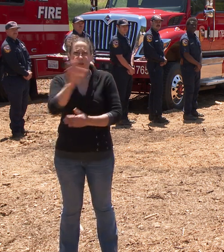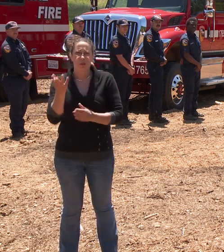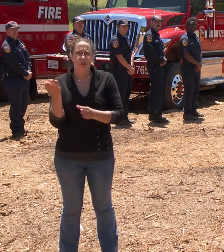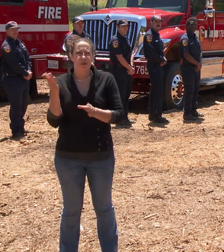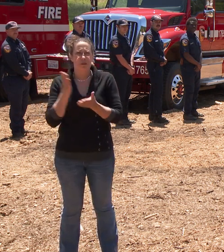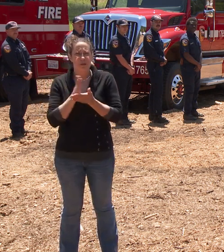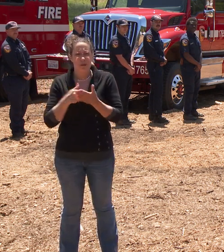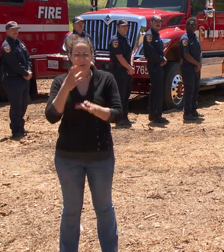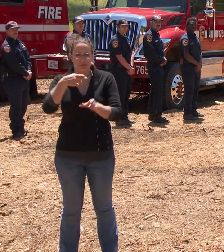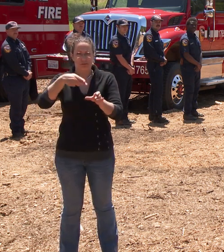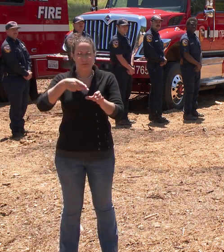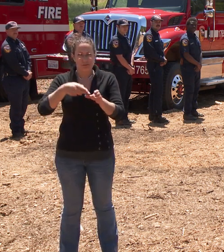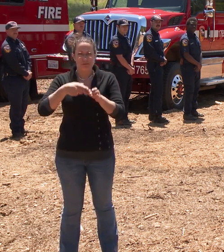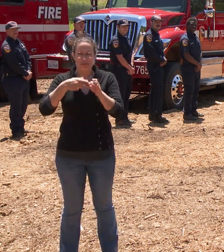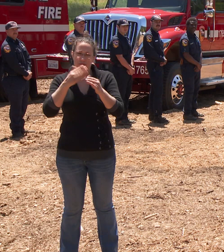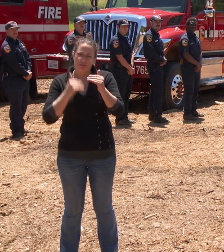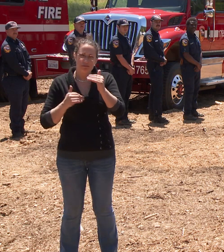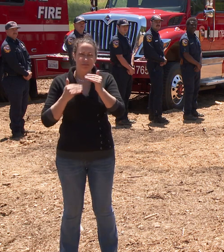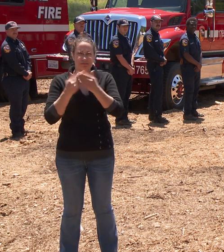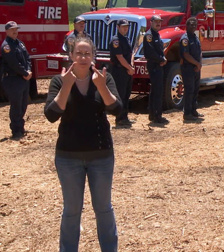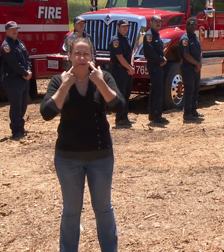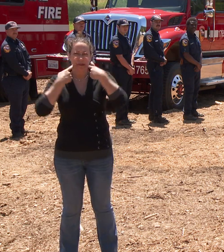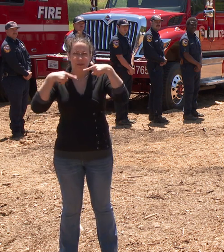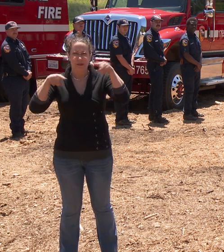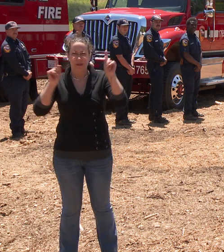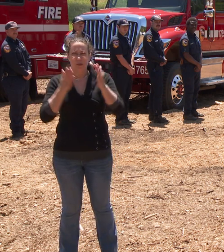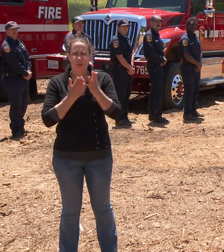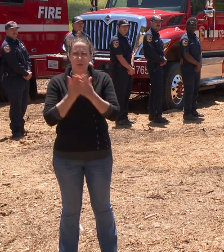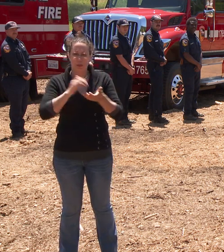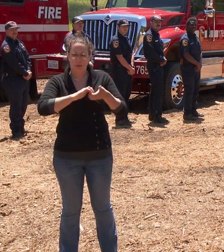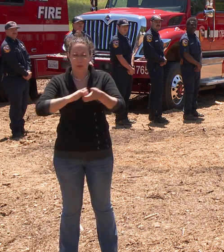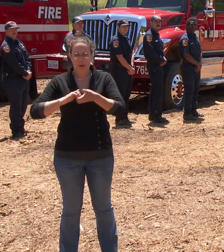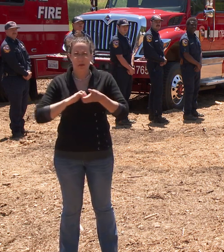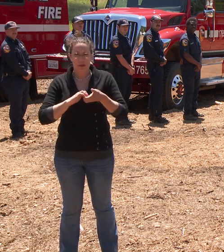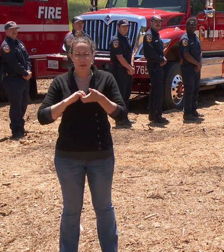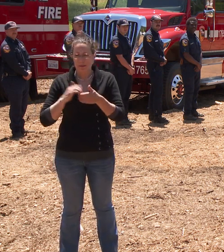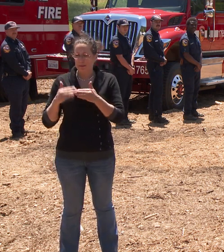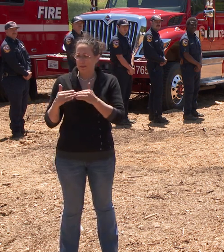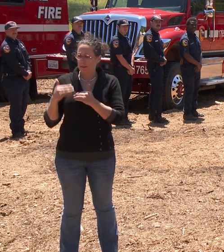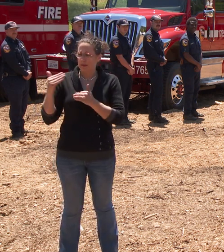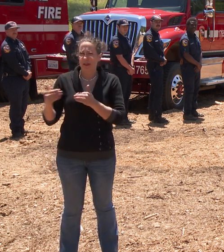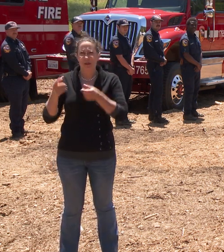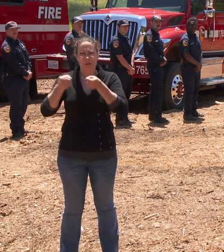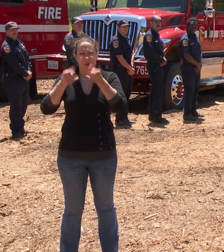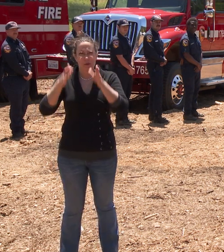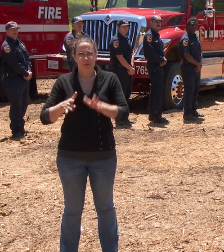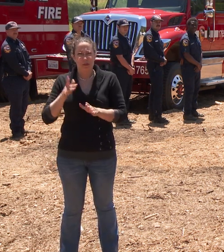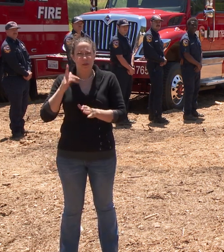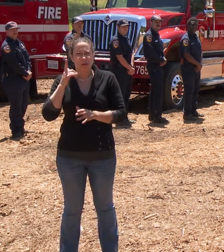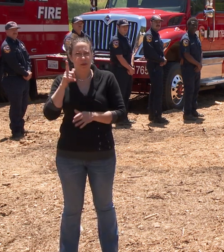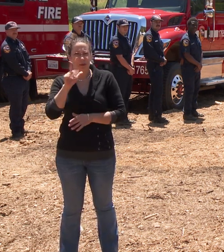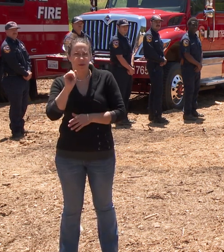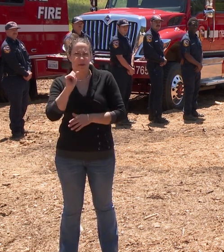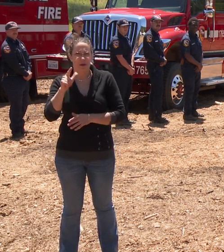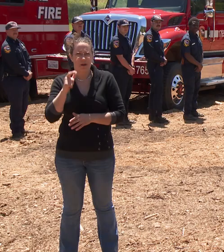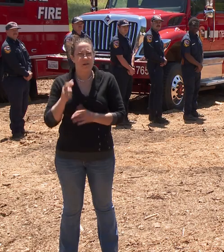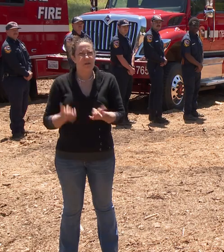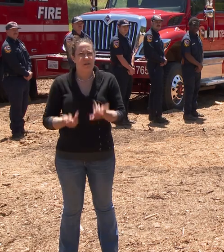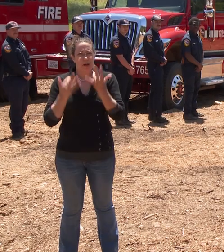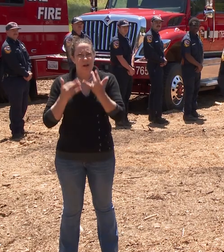Fire meet our mission through partnership and with that I would like to introduce the Director of Cal Fire Chief Joe Tyler.